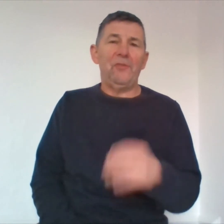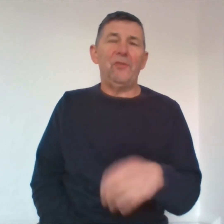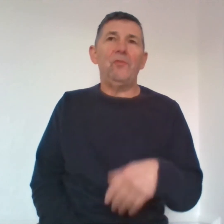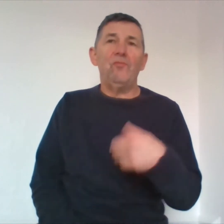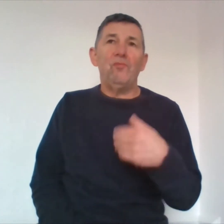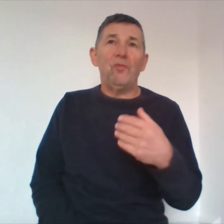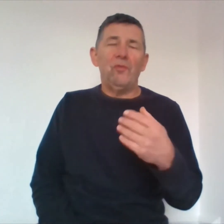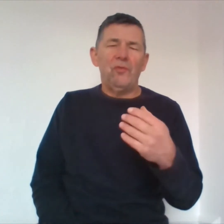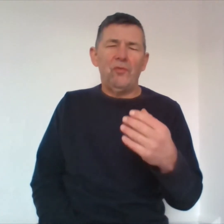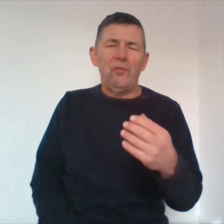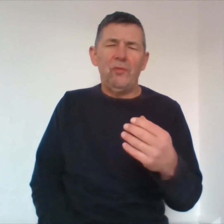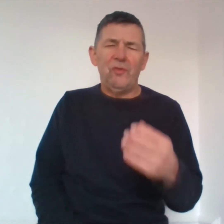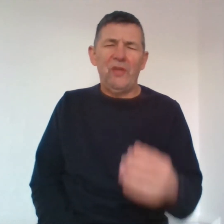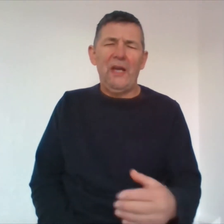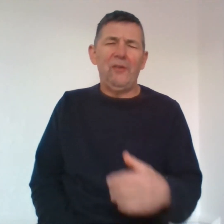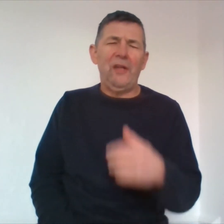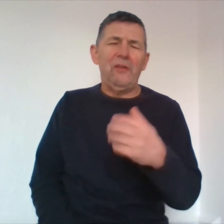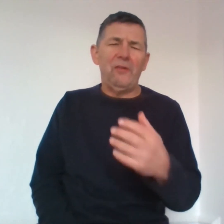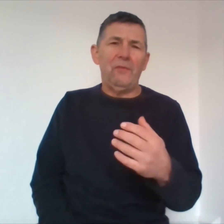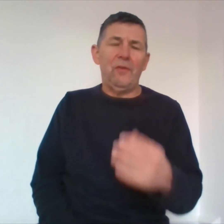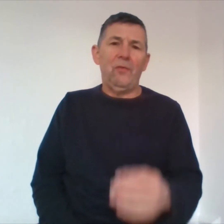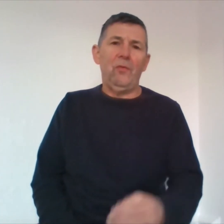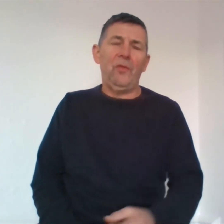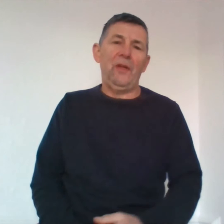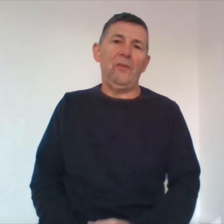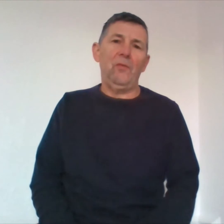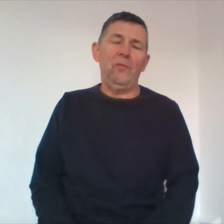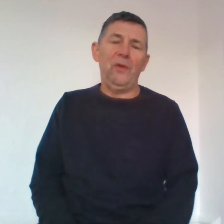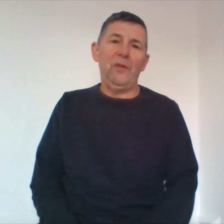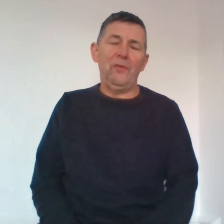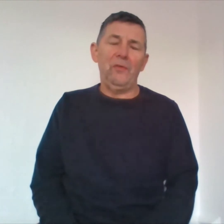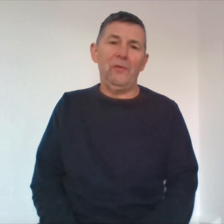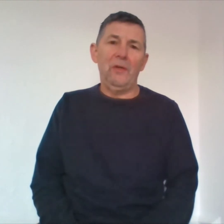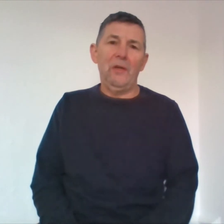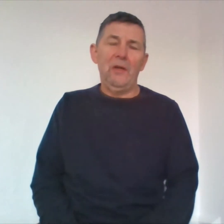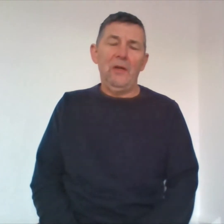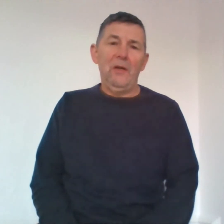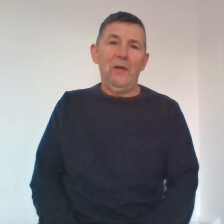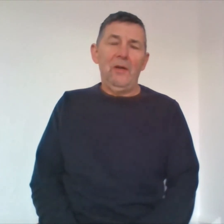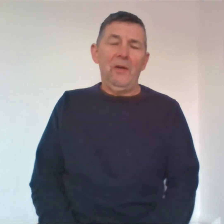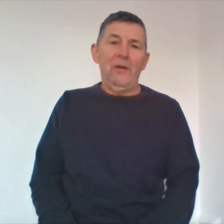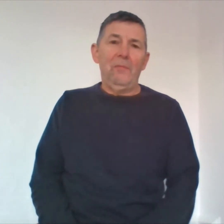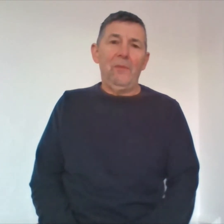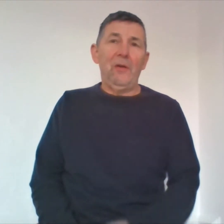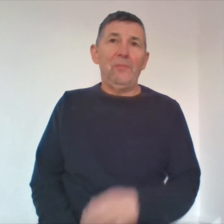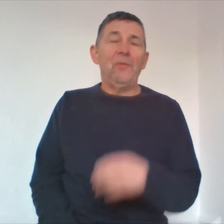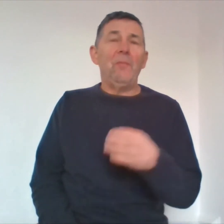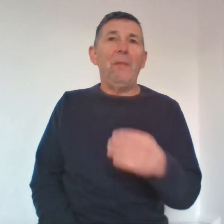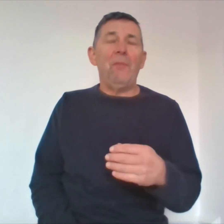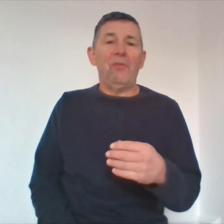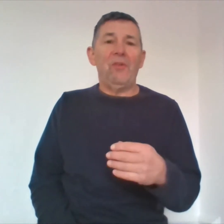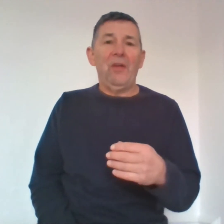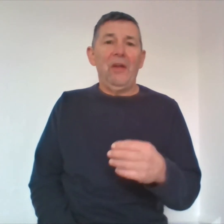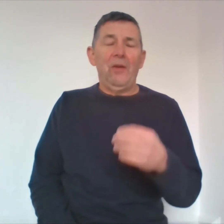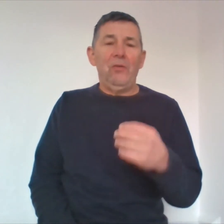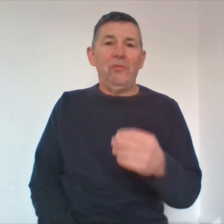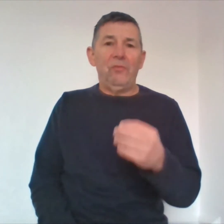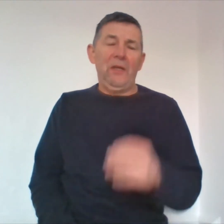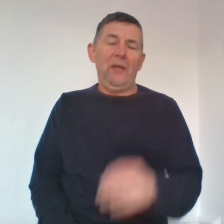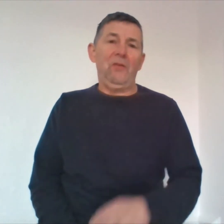to to stay attentive to the whole thing the whole way through my husband remembers you speaking to